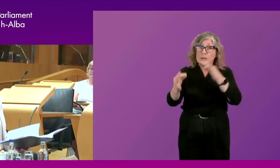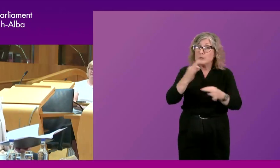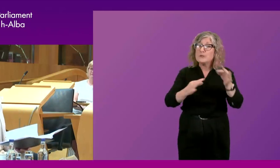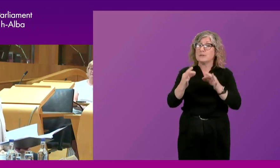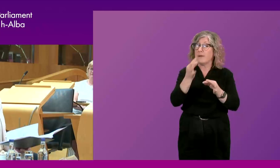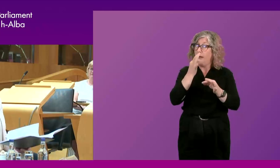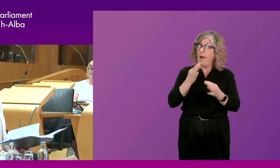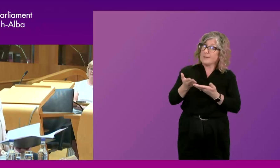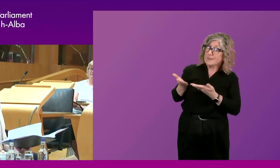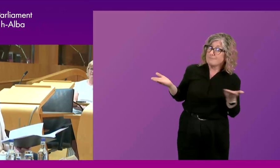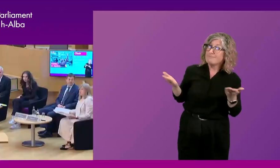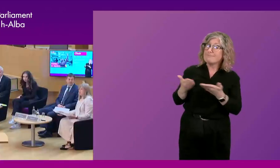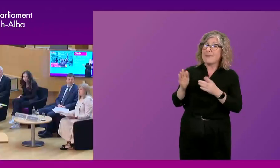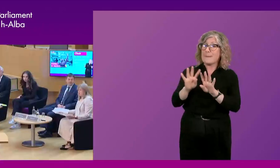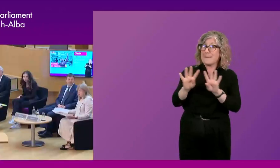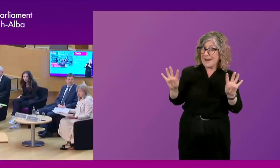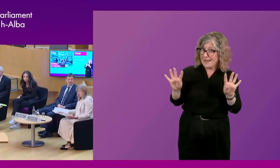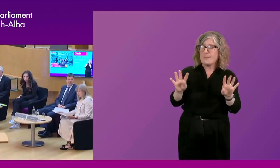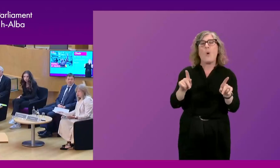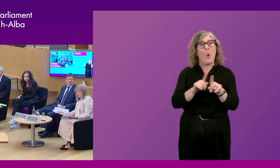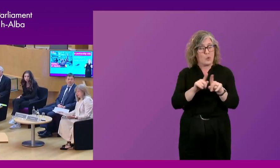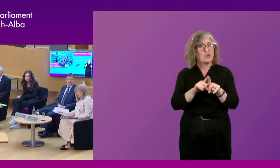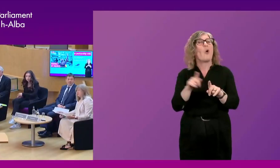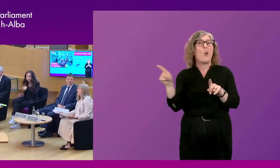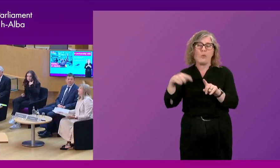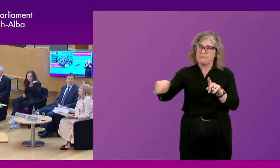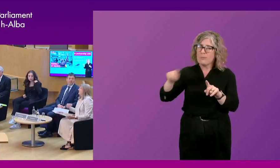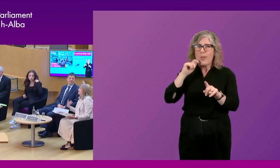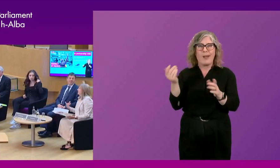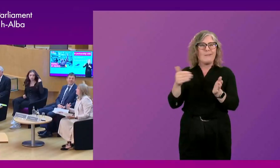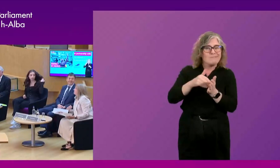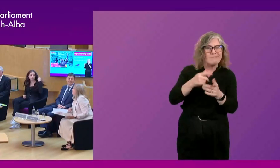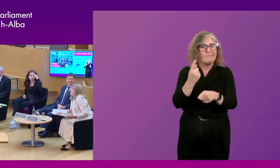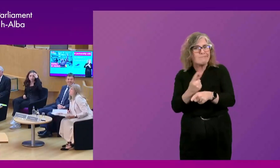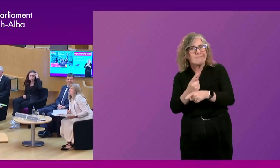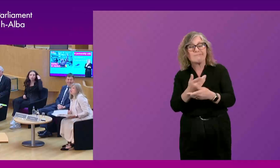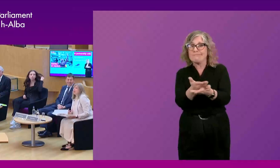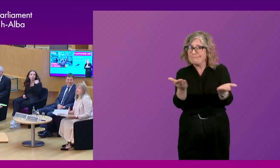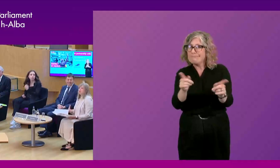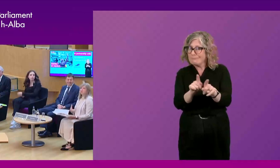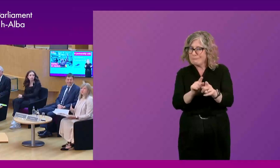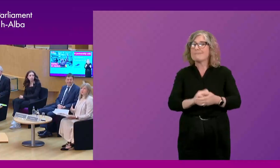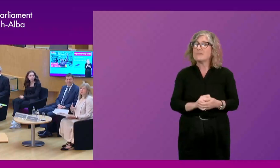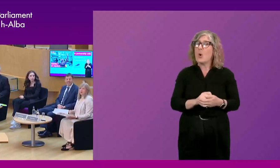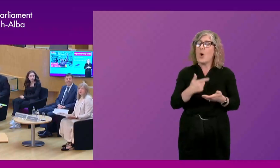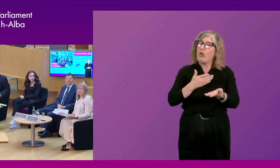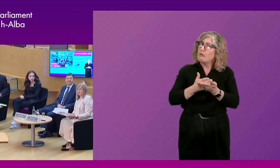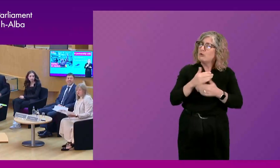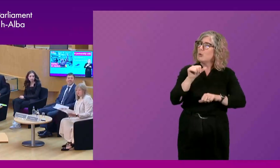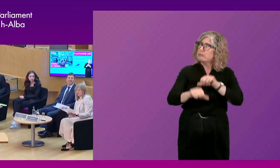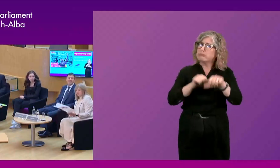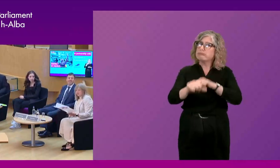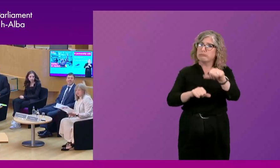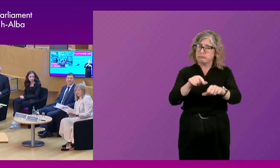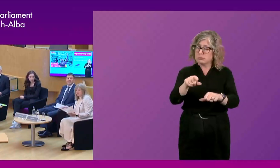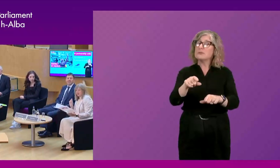fabulous panel here and also making contribution and comments. And if you'd like to share your thoughts as we go through the afternoon,